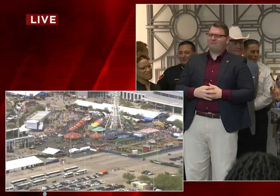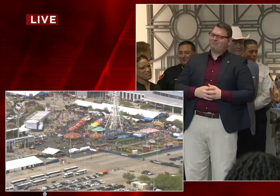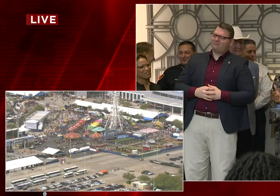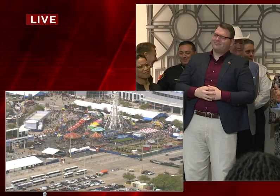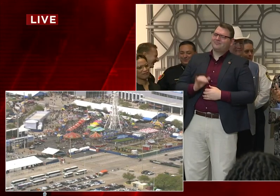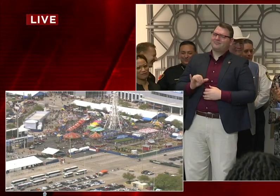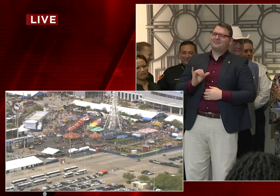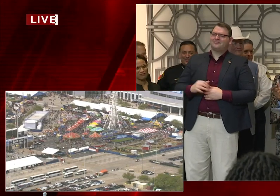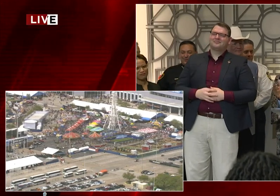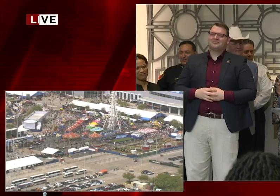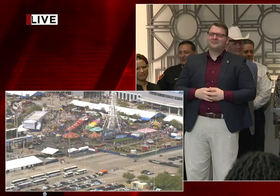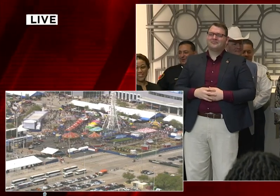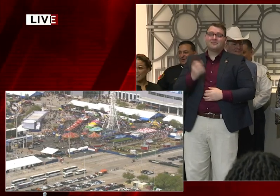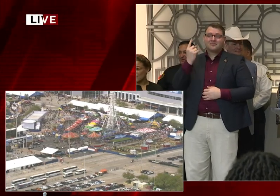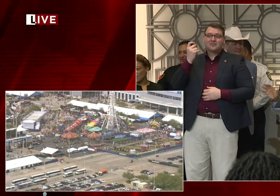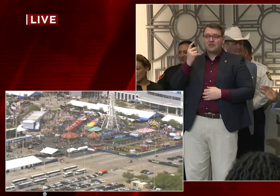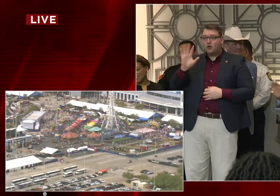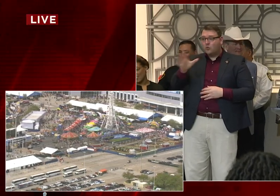advice.